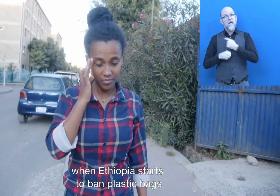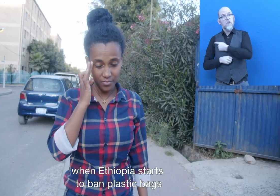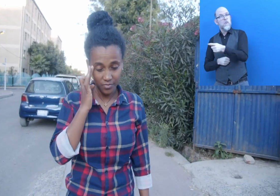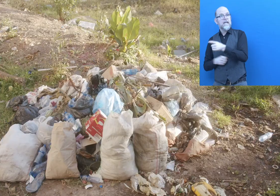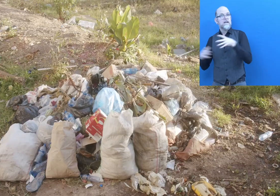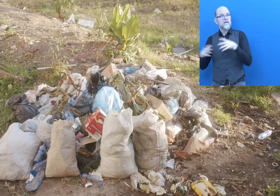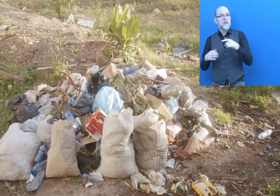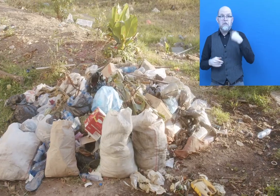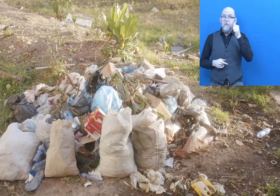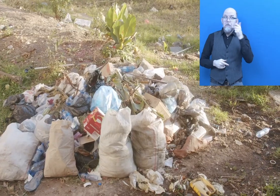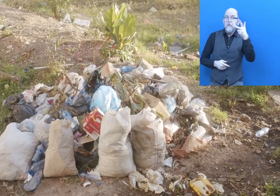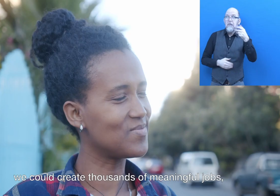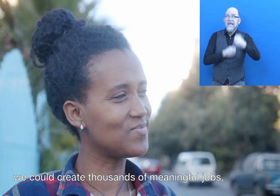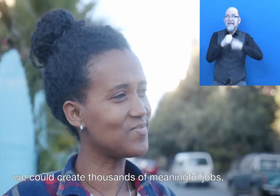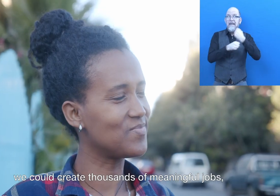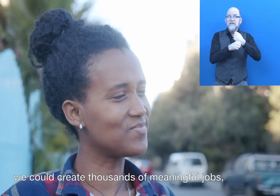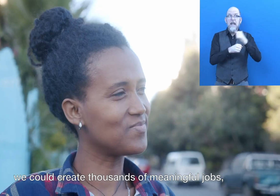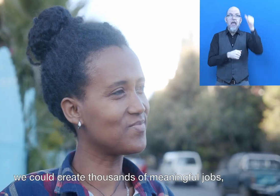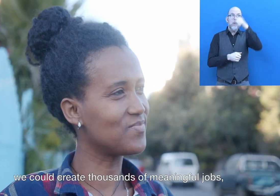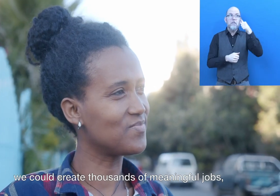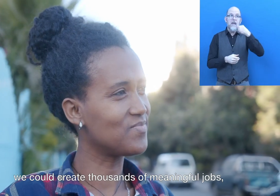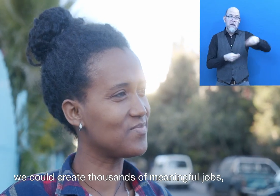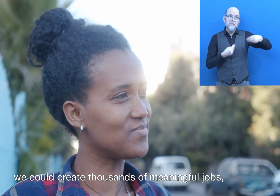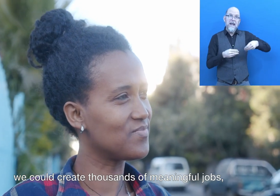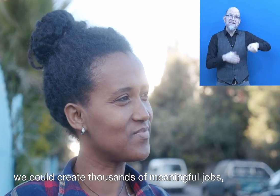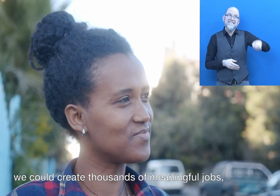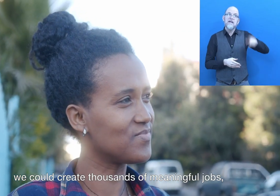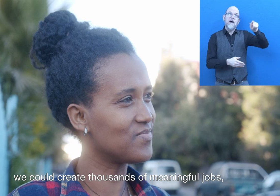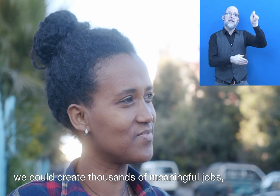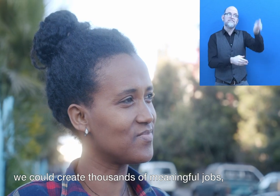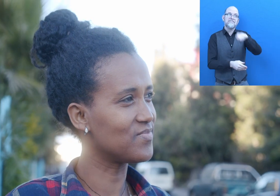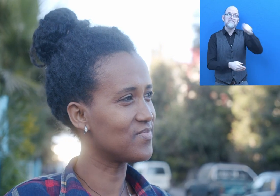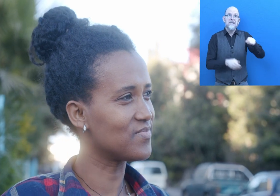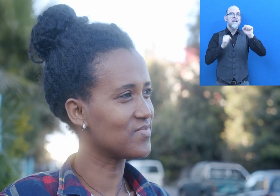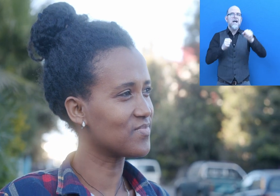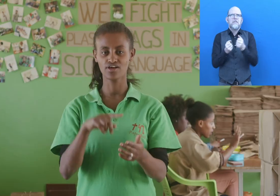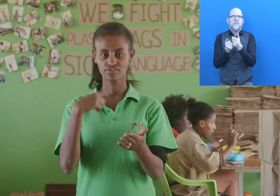plastic bags, we could create thousands of meaningful jobs.